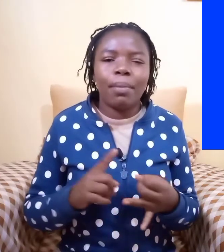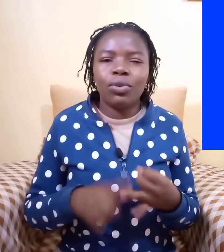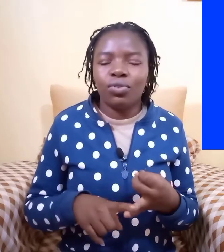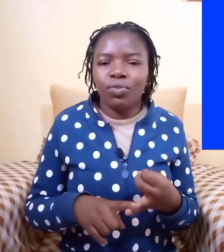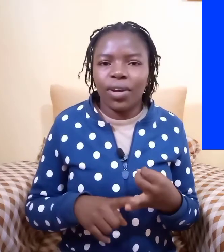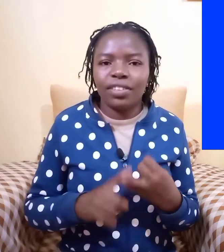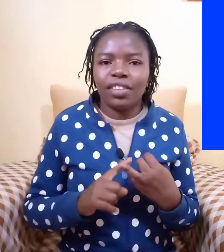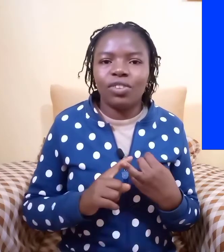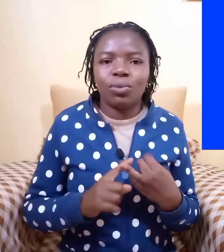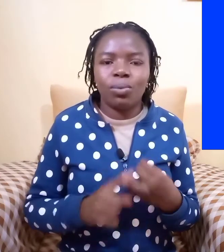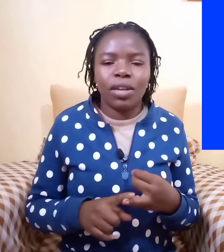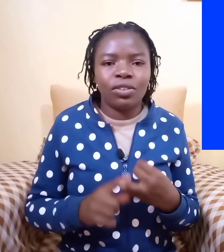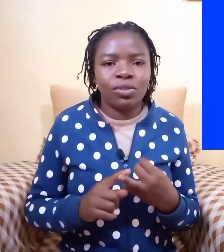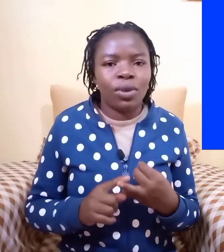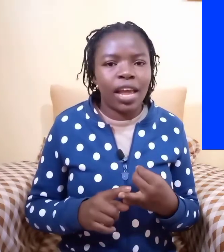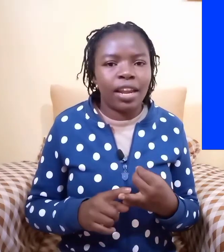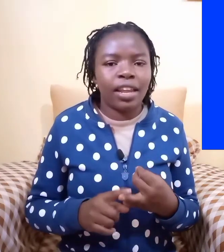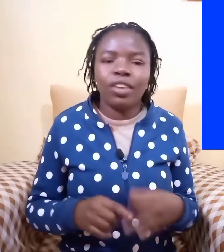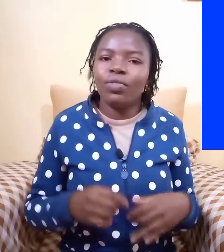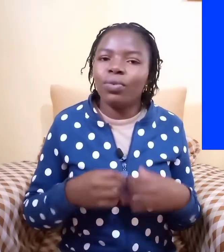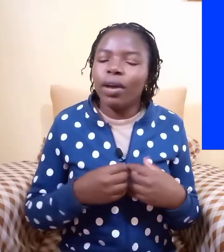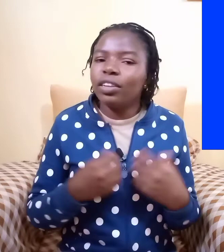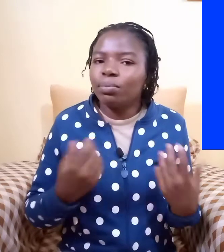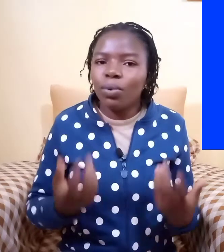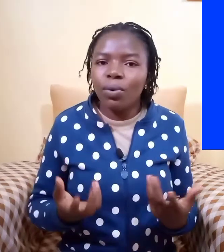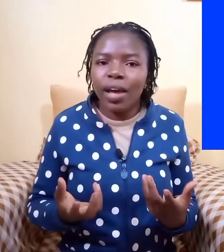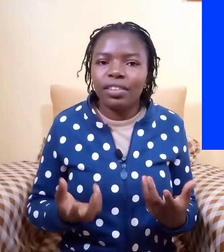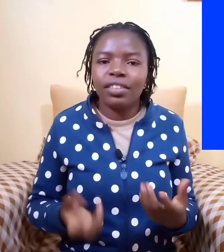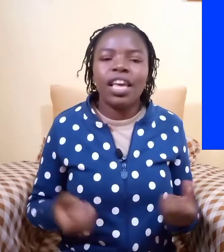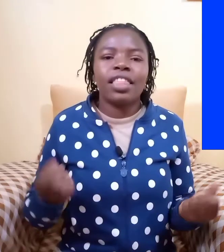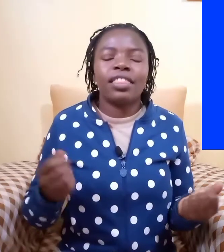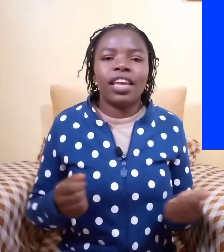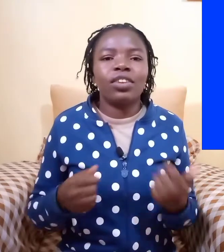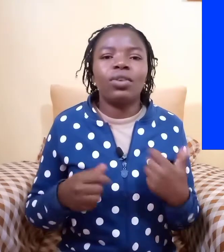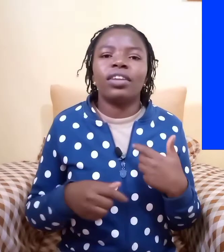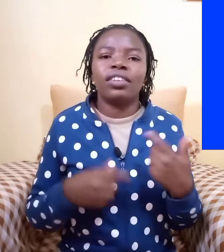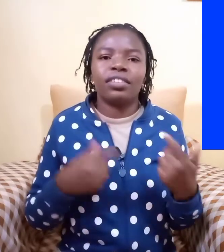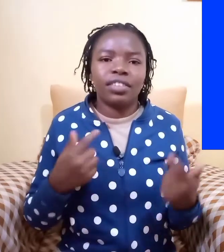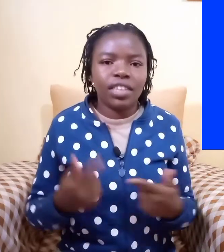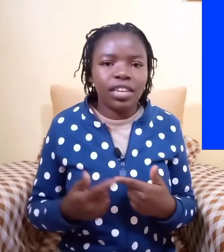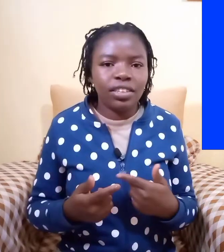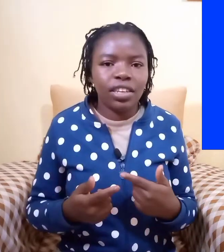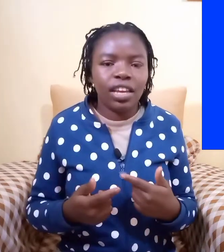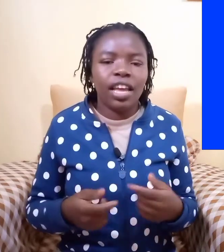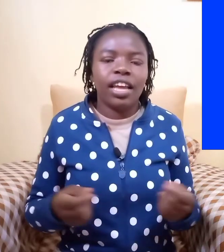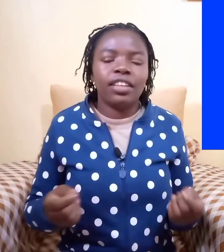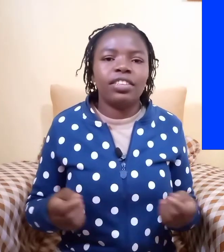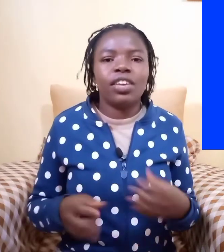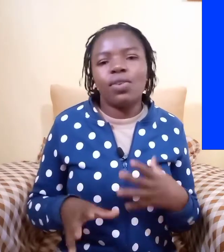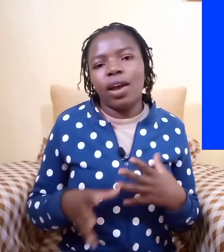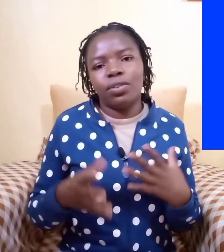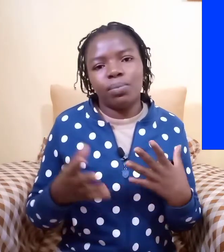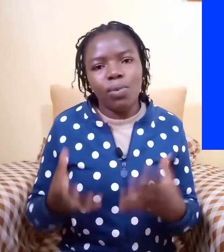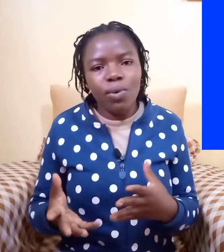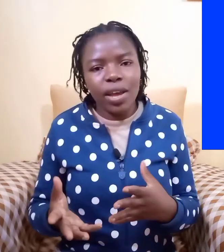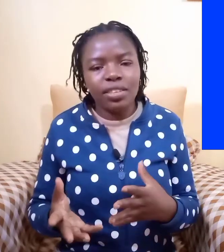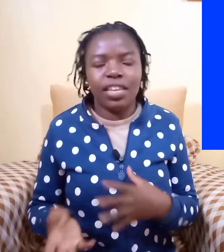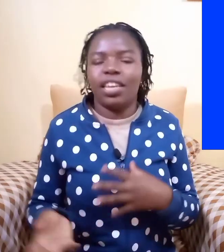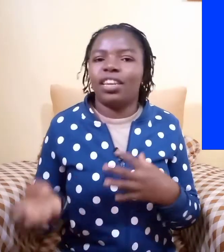amount of words that you want to learn if you want more words then you can just change and say you want more words and